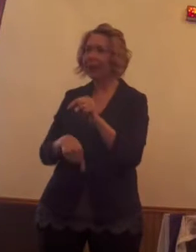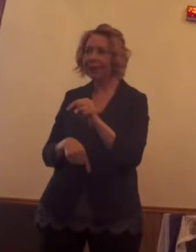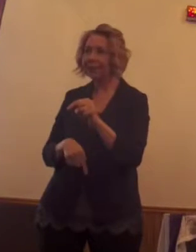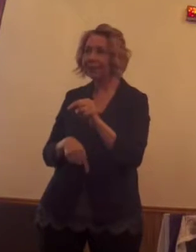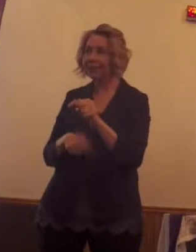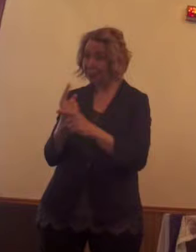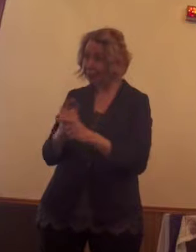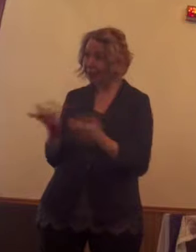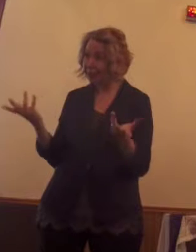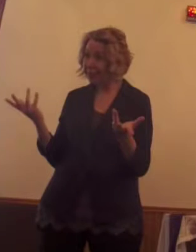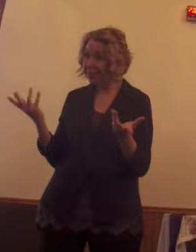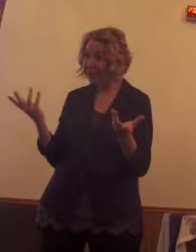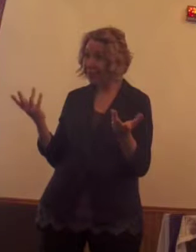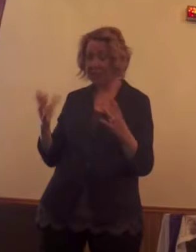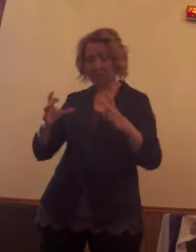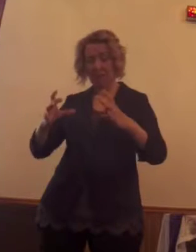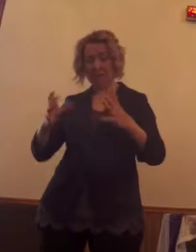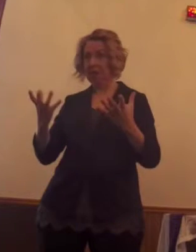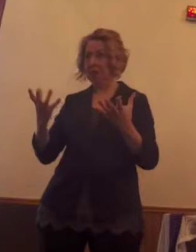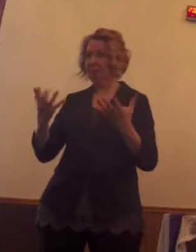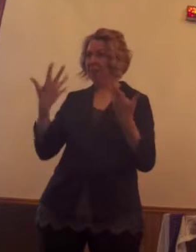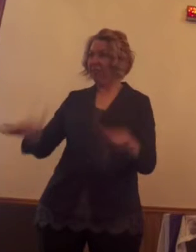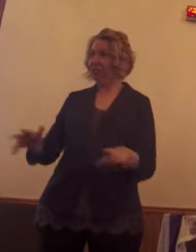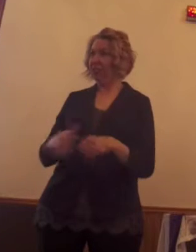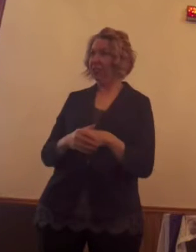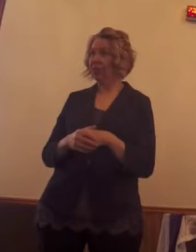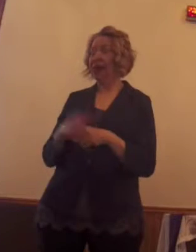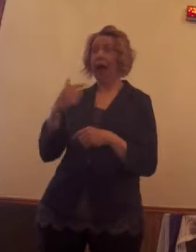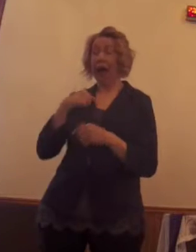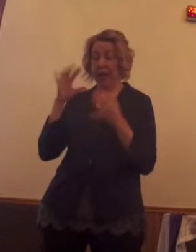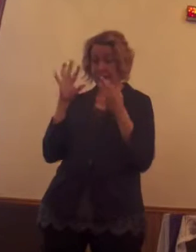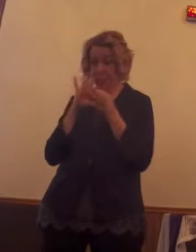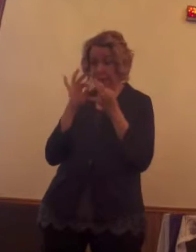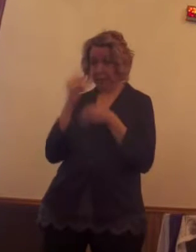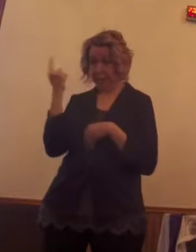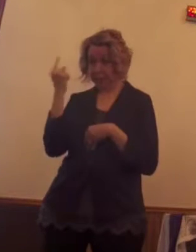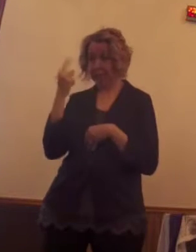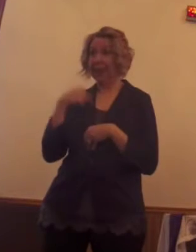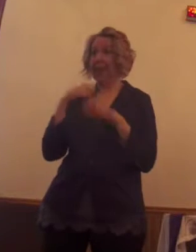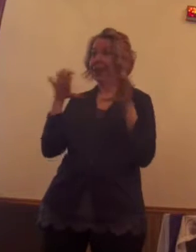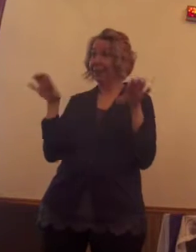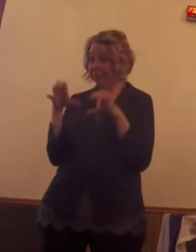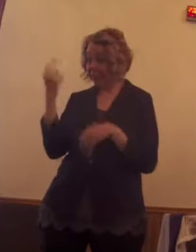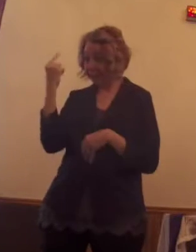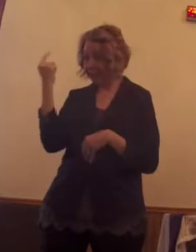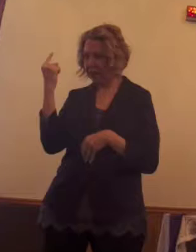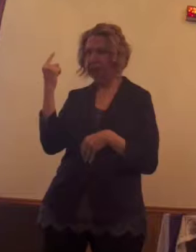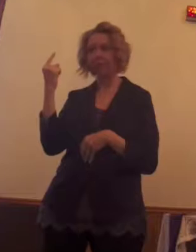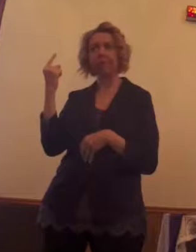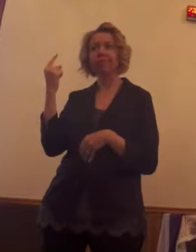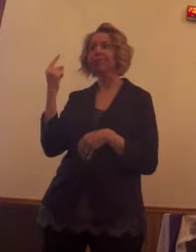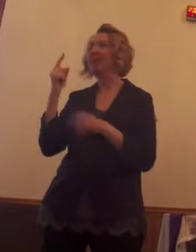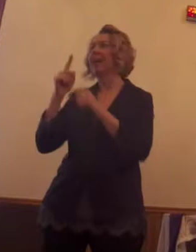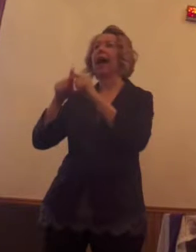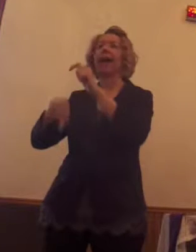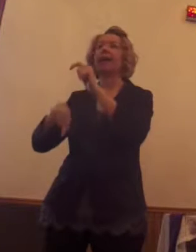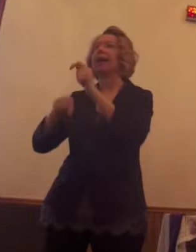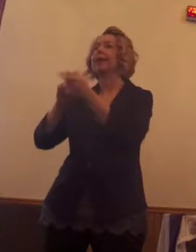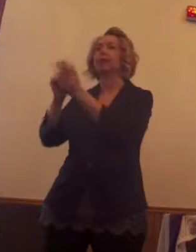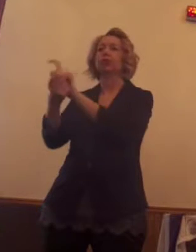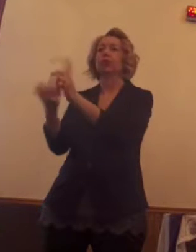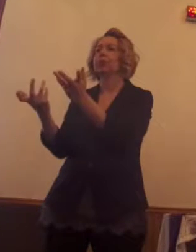not like it, but we may not know it, but that it isn't some grand secret that we have regret in our lives.